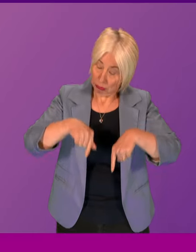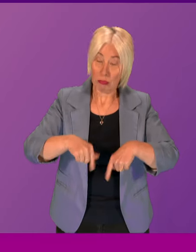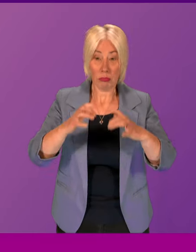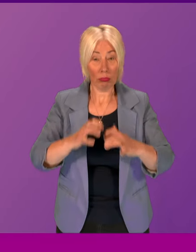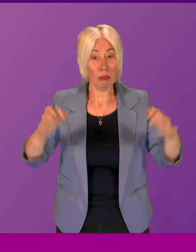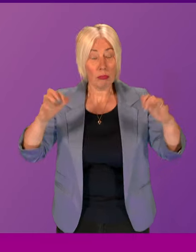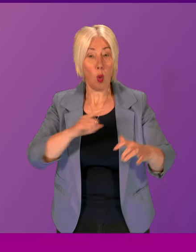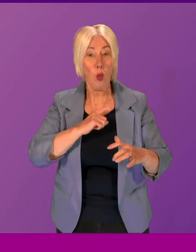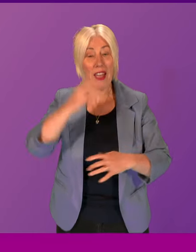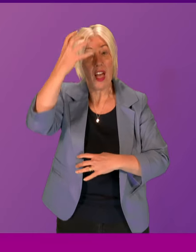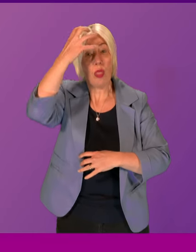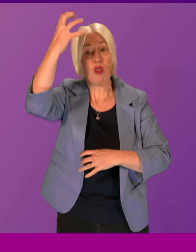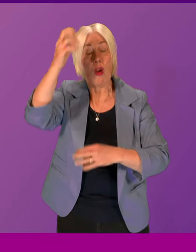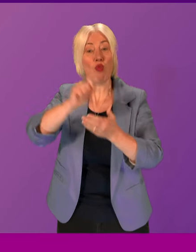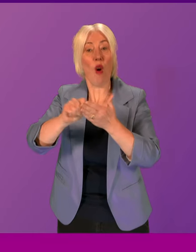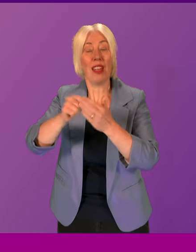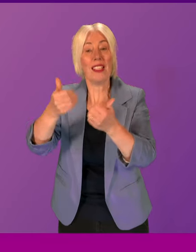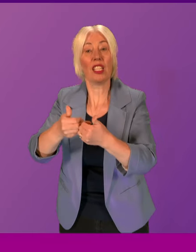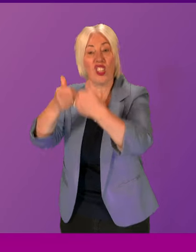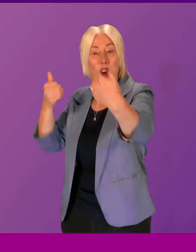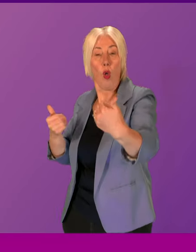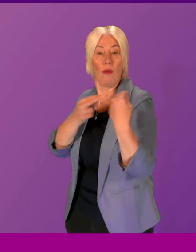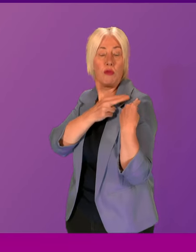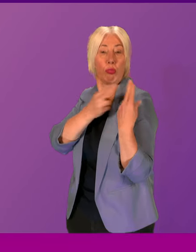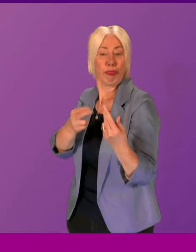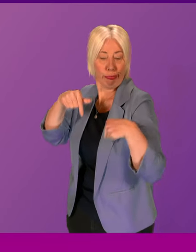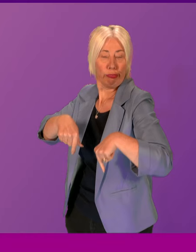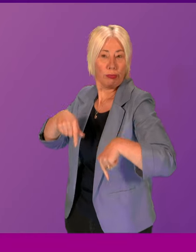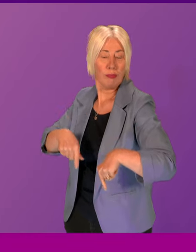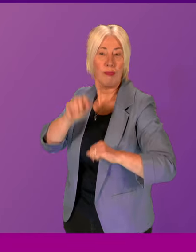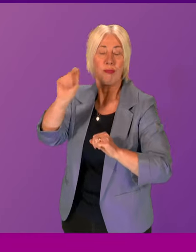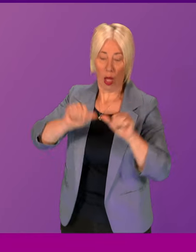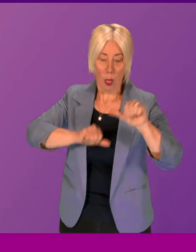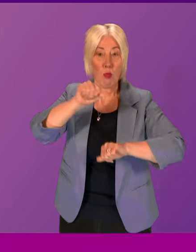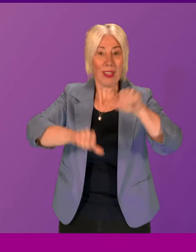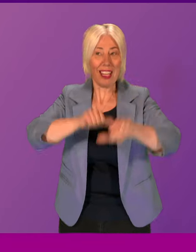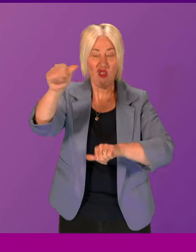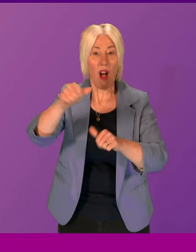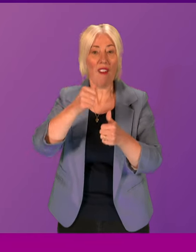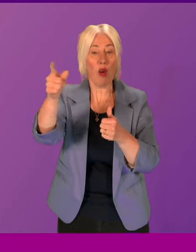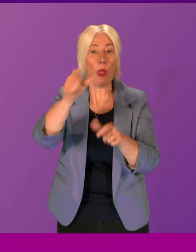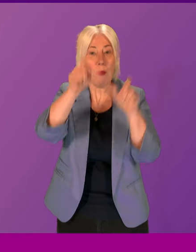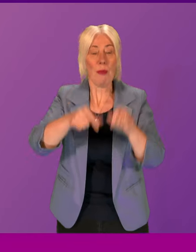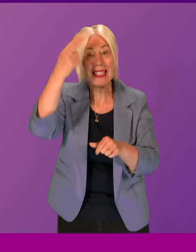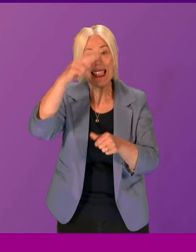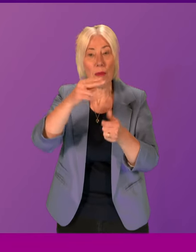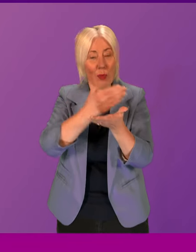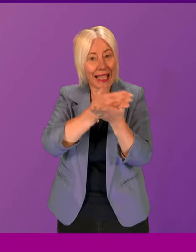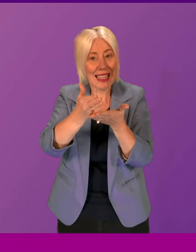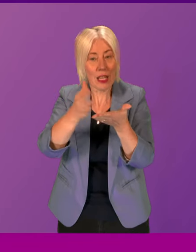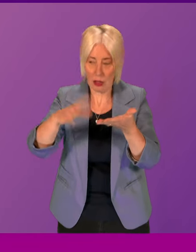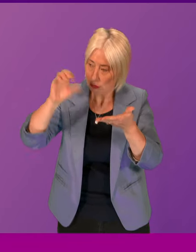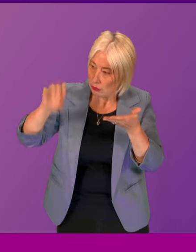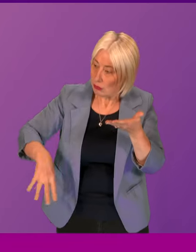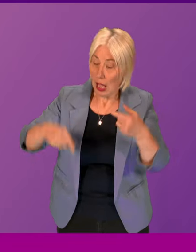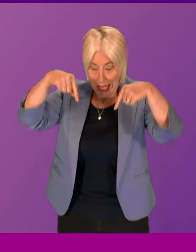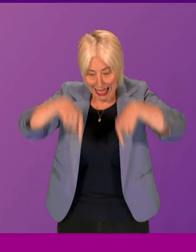the Crown Office is a devolved institution. The procedure by which these convictions can be quashed will be set by this government and